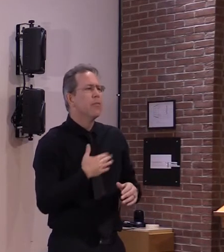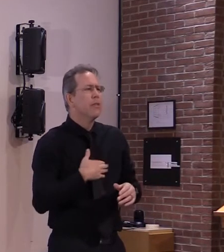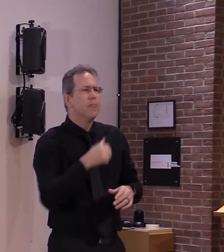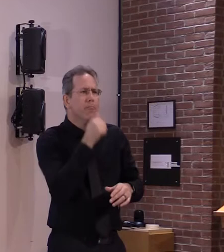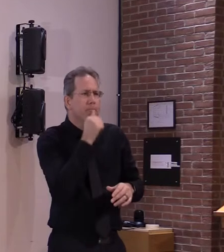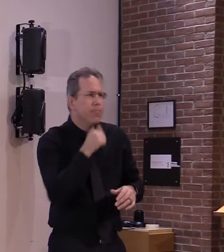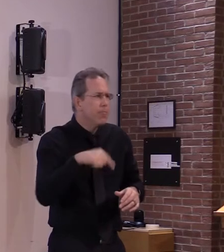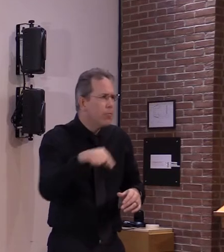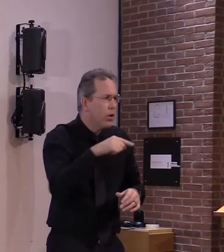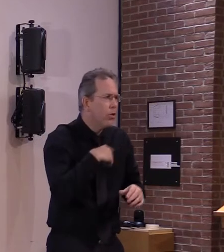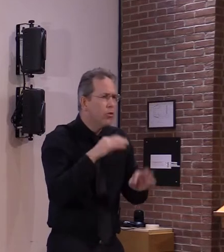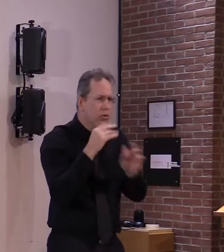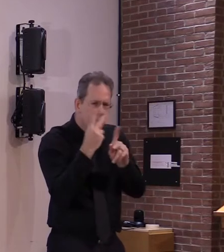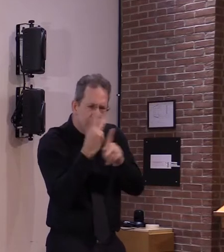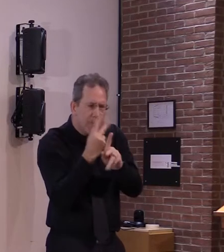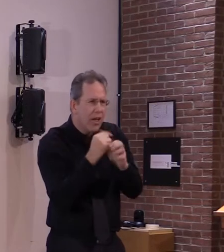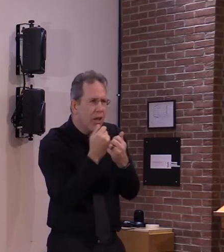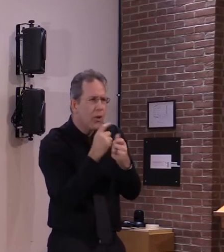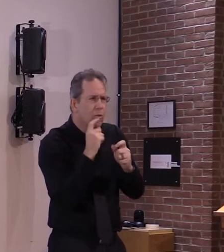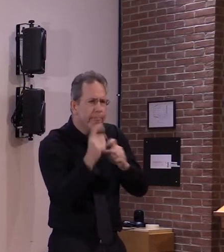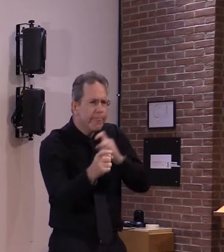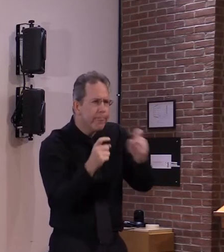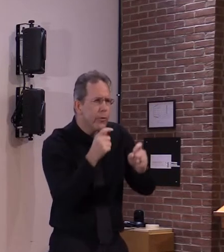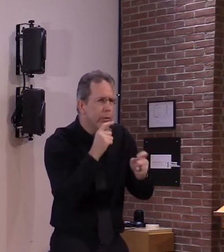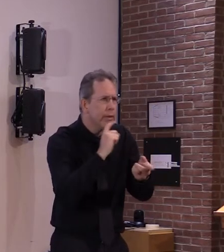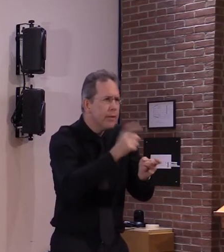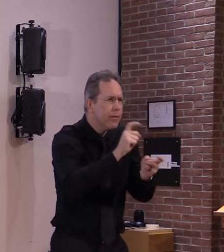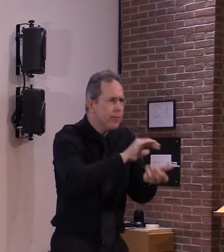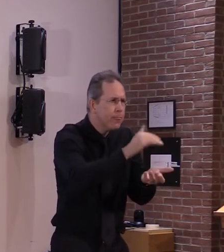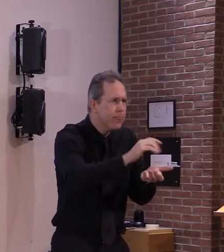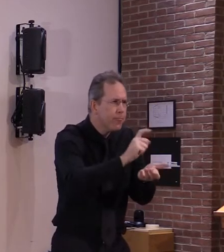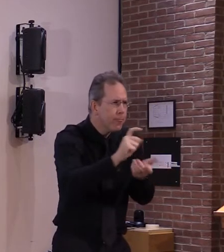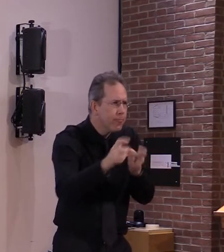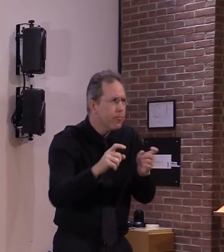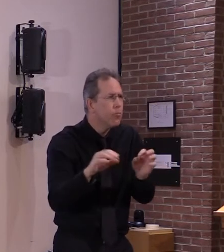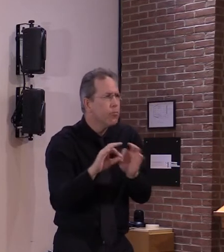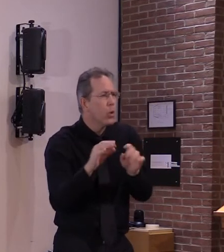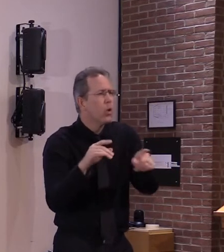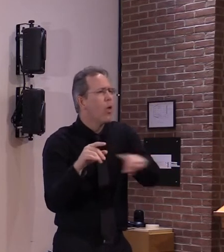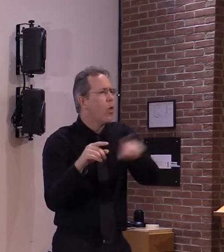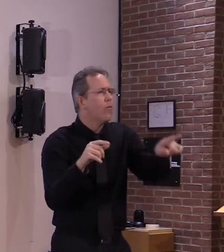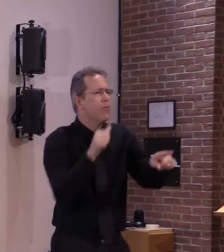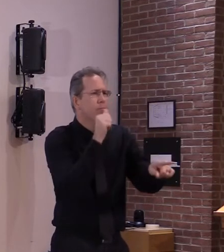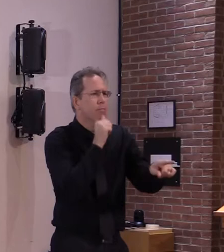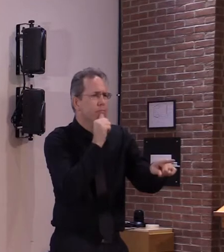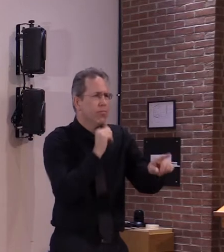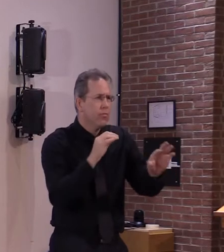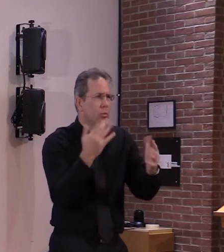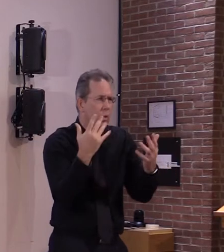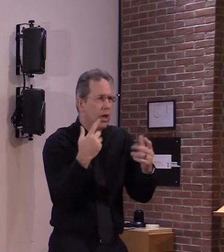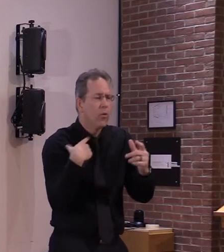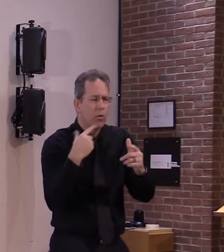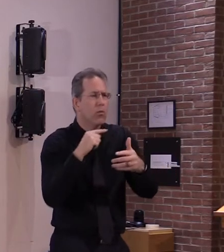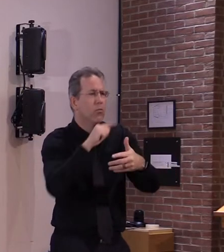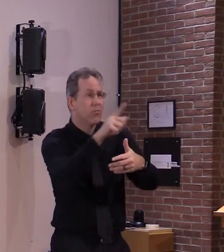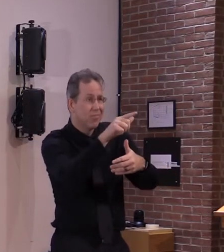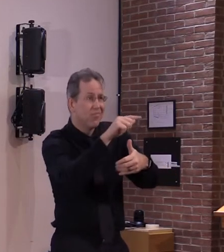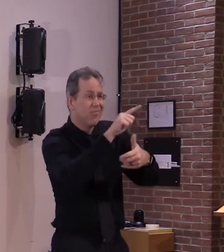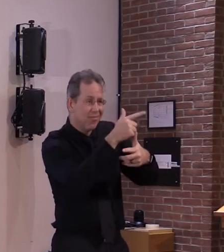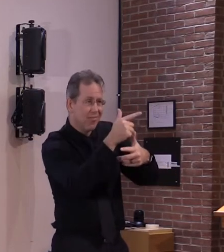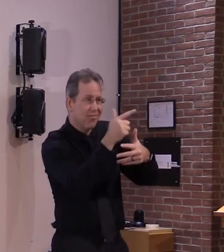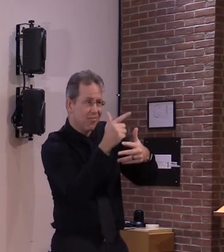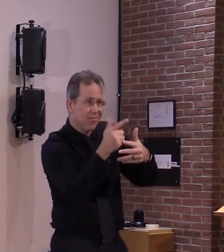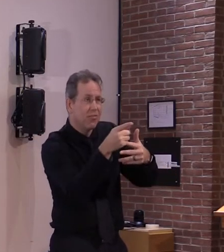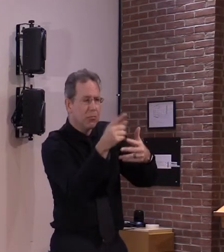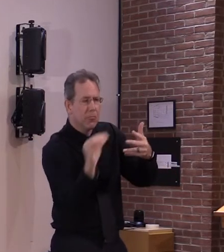together carefully safely and effectively moving closer to a time when we can make vaccines available to every vermont